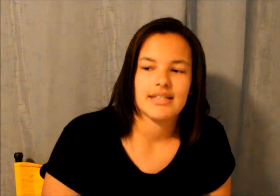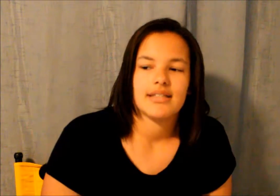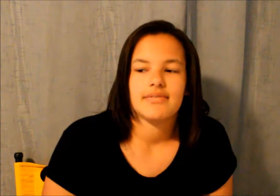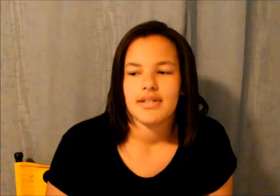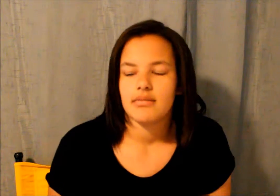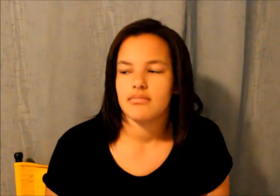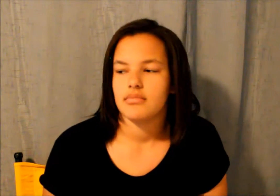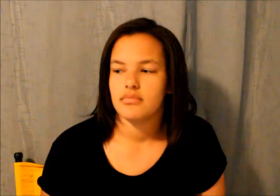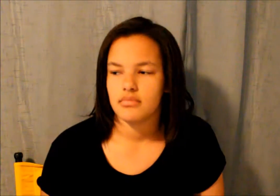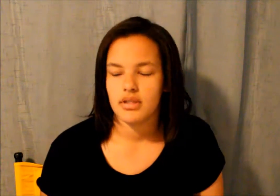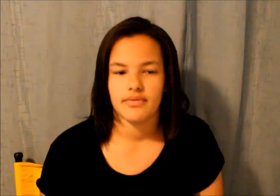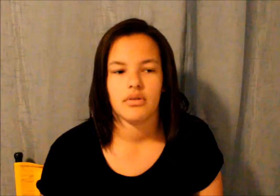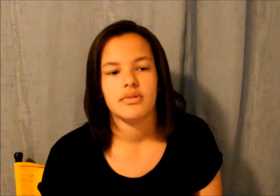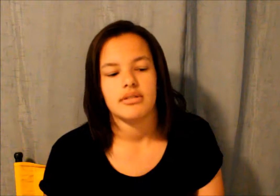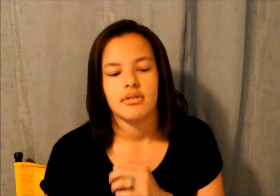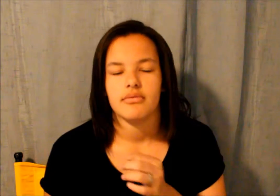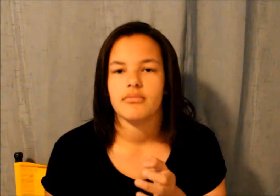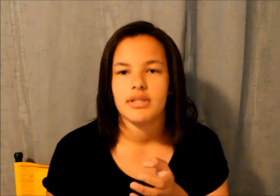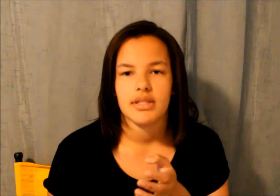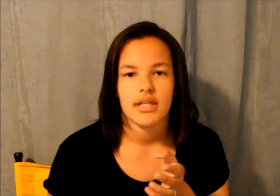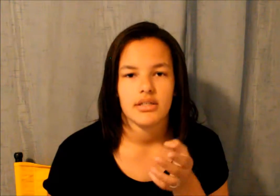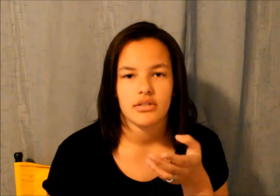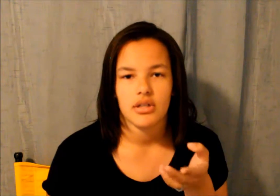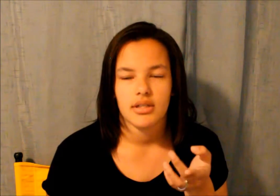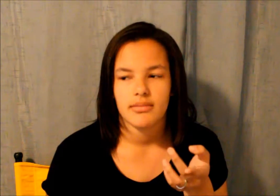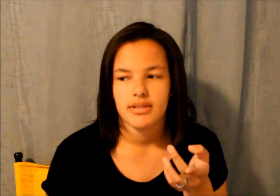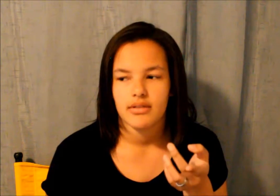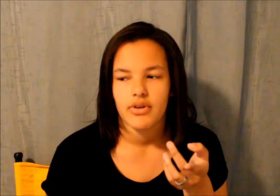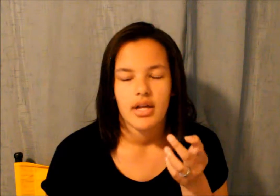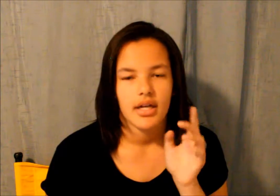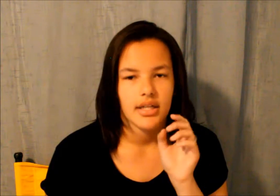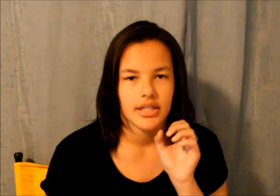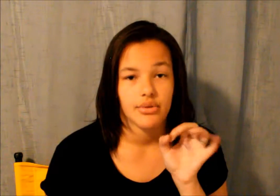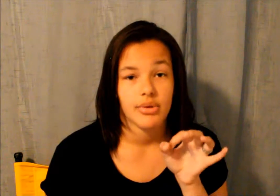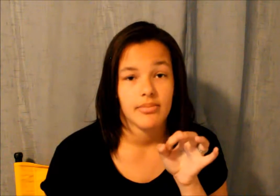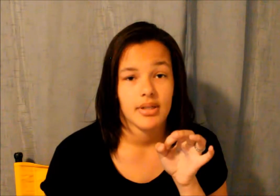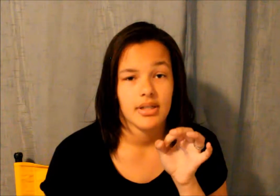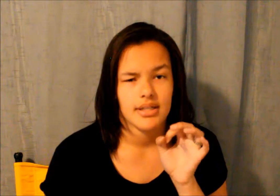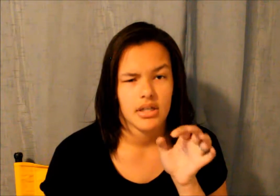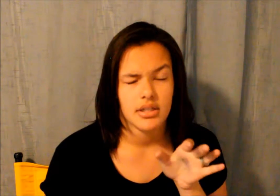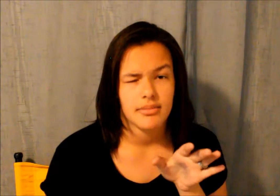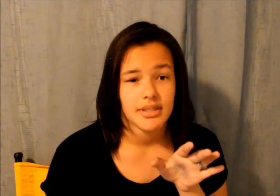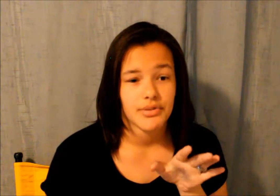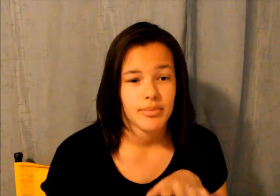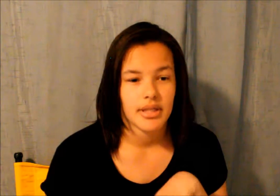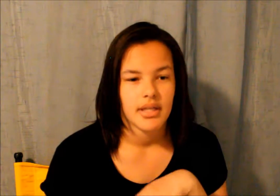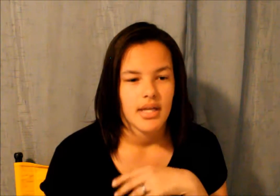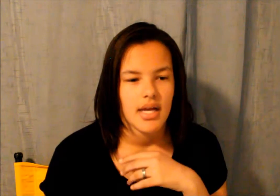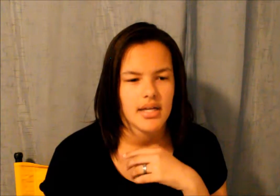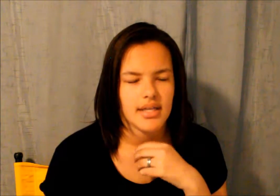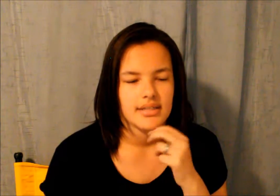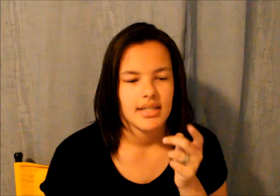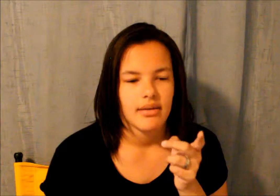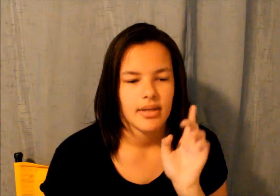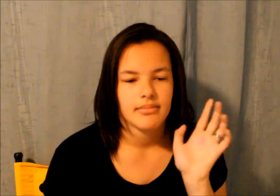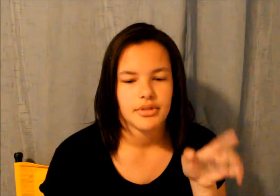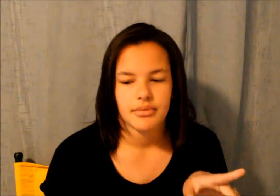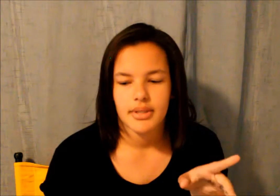if i'm if no one's in my room or anything i start talking to myself not like creepily like talking to myself but i like say what i'm doing